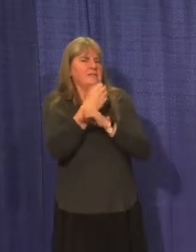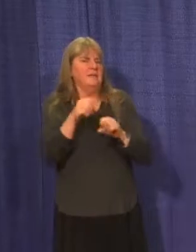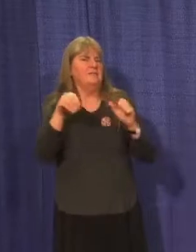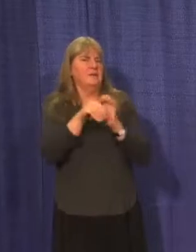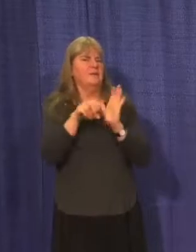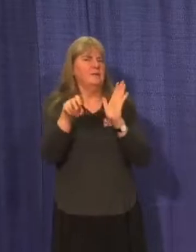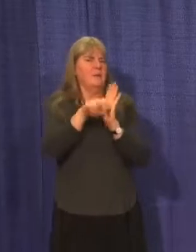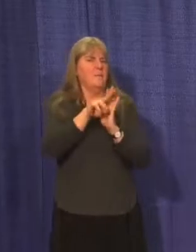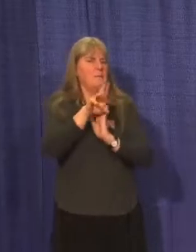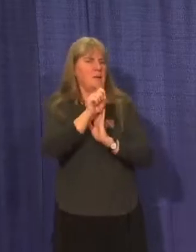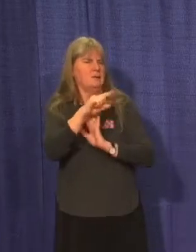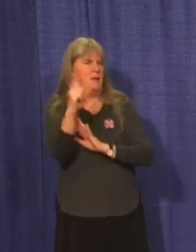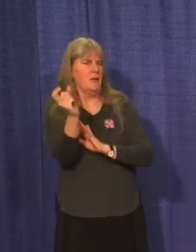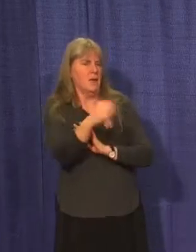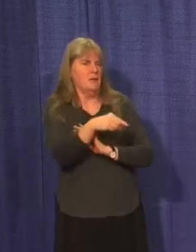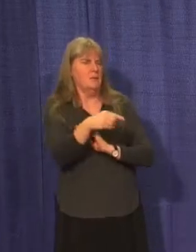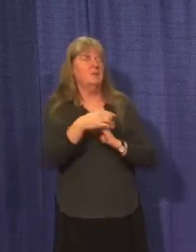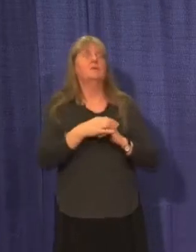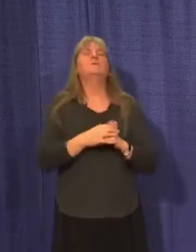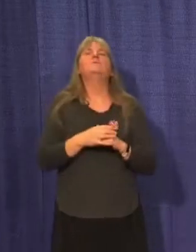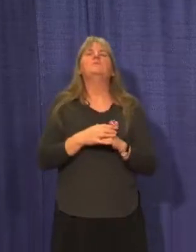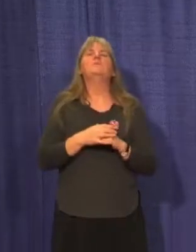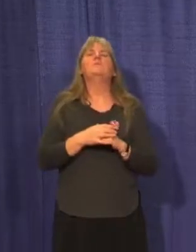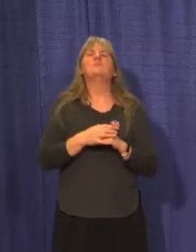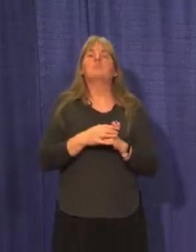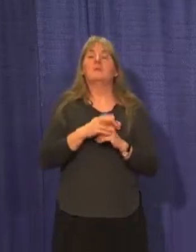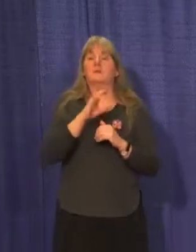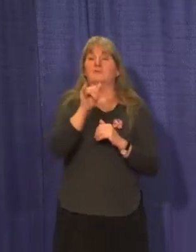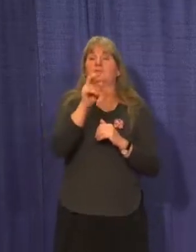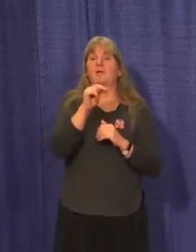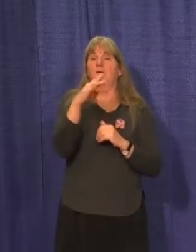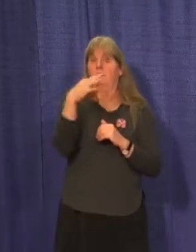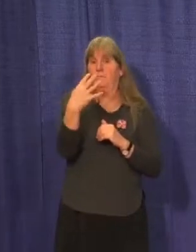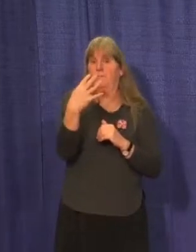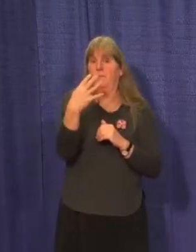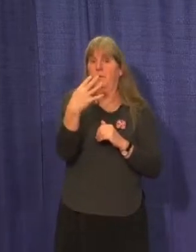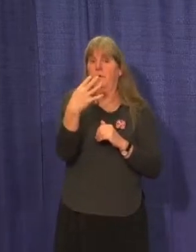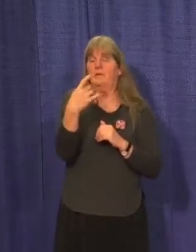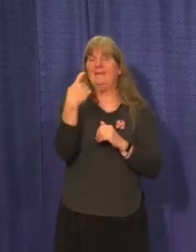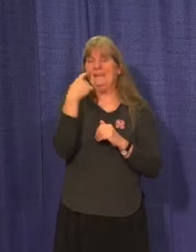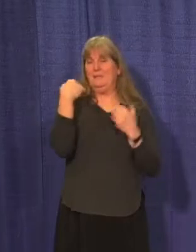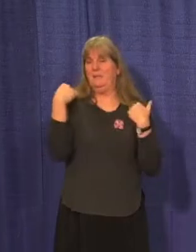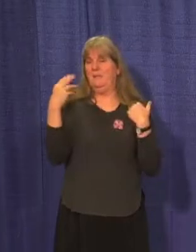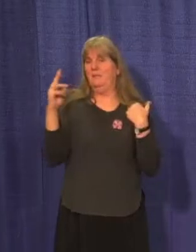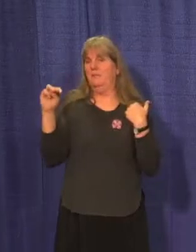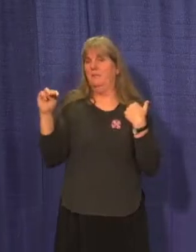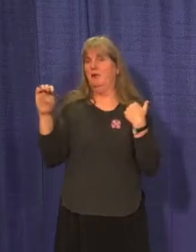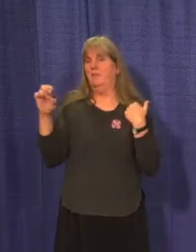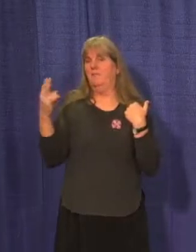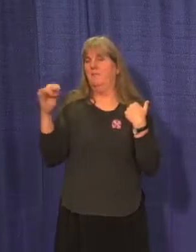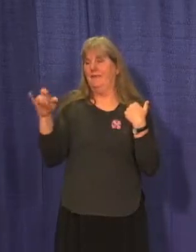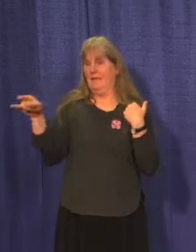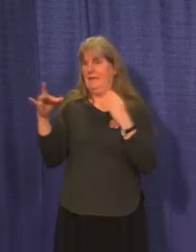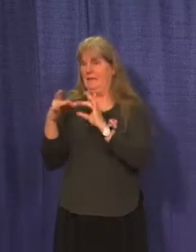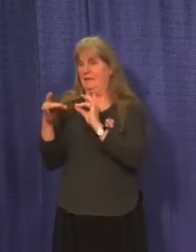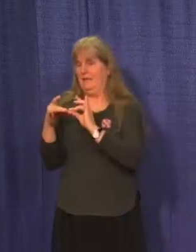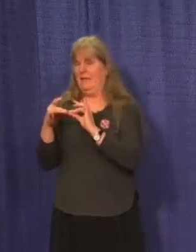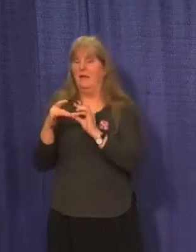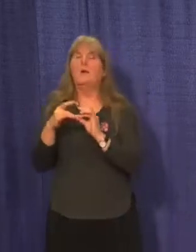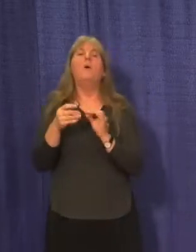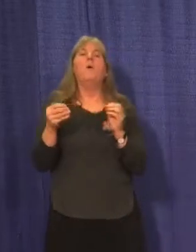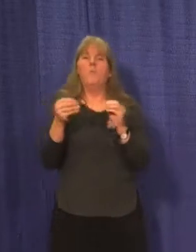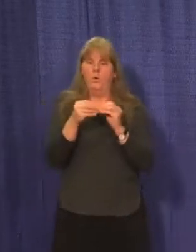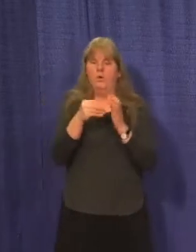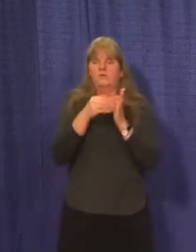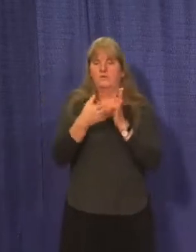on a bus. So beginning January 4th, as Minister McPhee has noted, many additional students will be